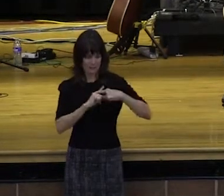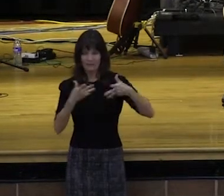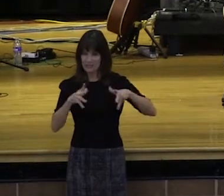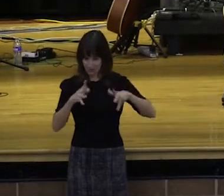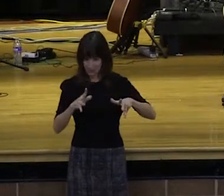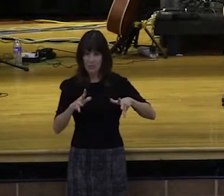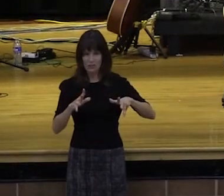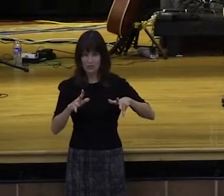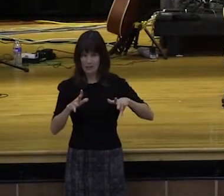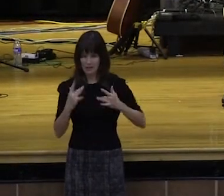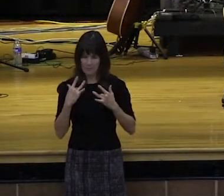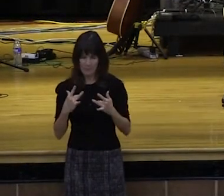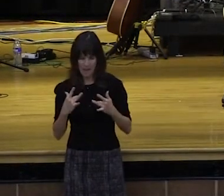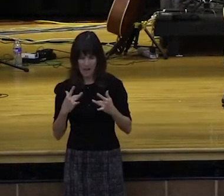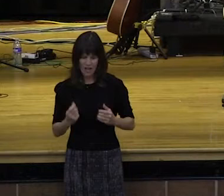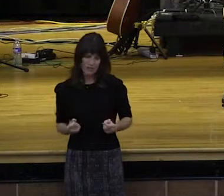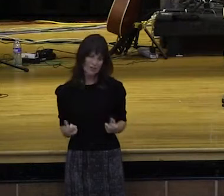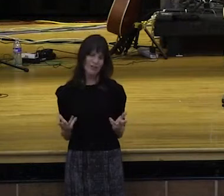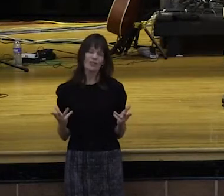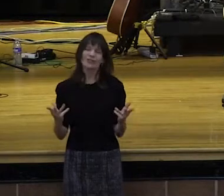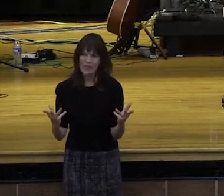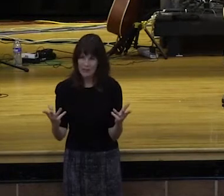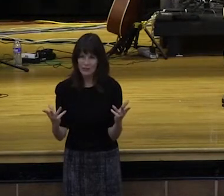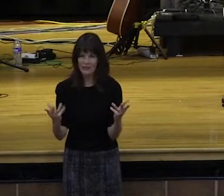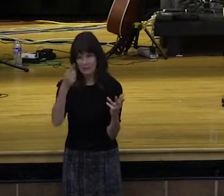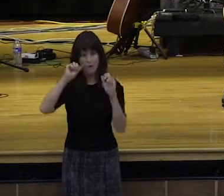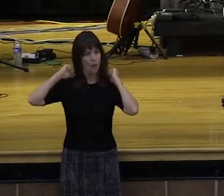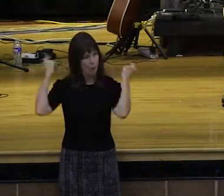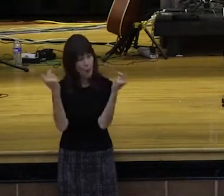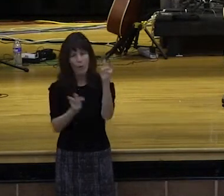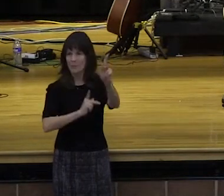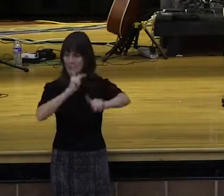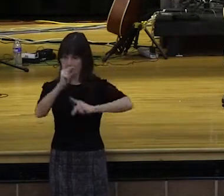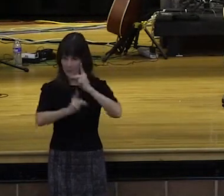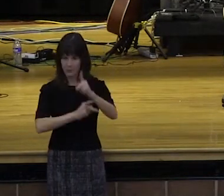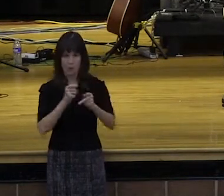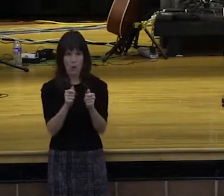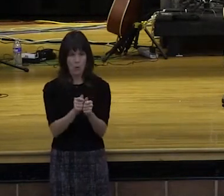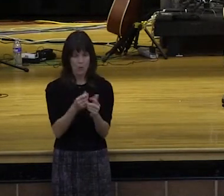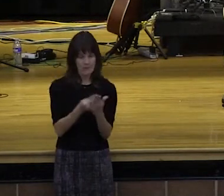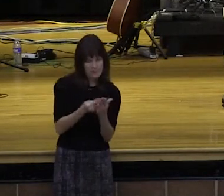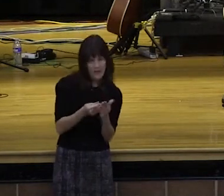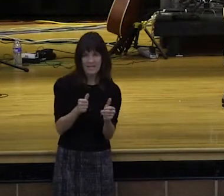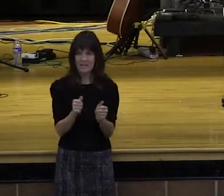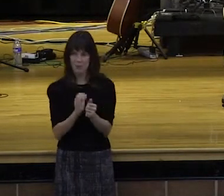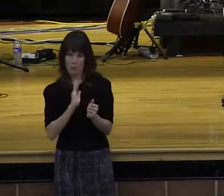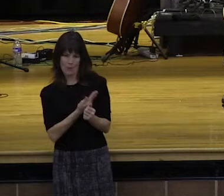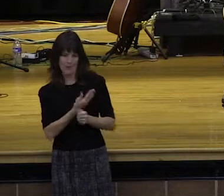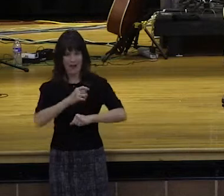The heart of generosity should extend to every area of our lives. But when I was praying,